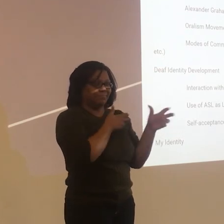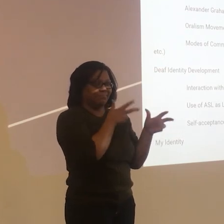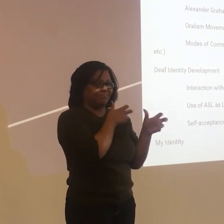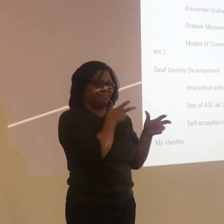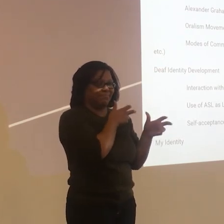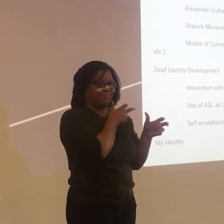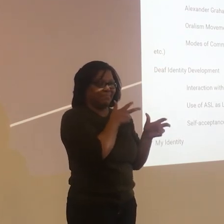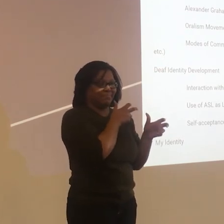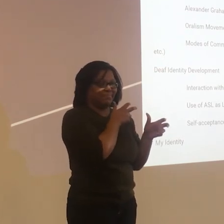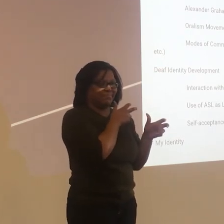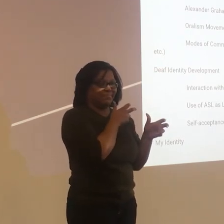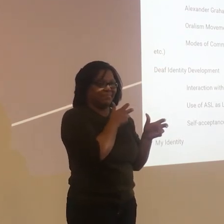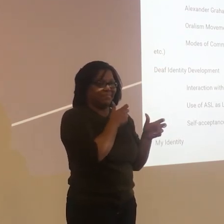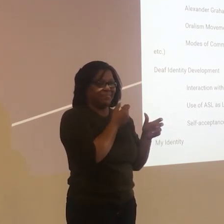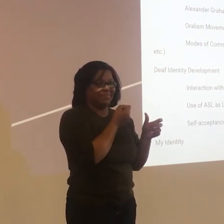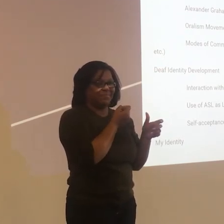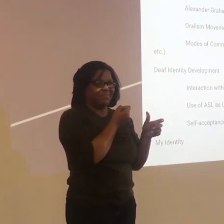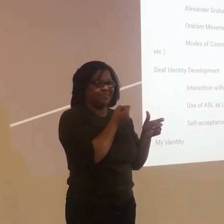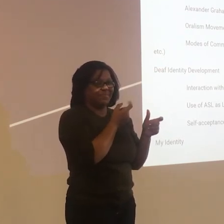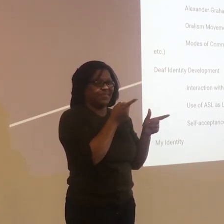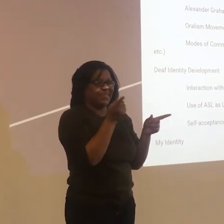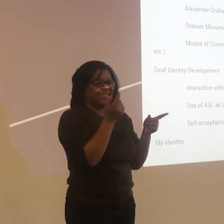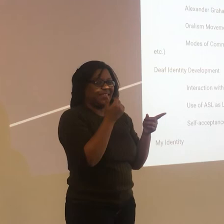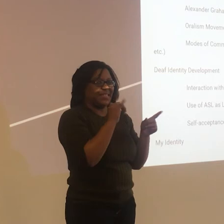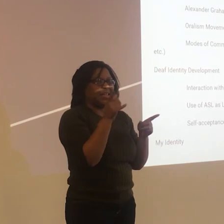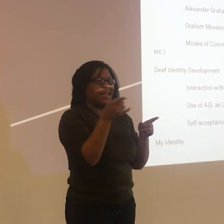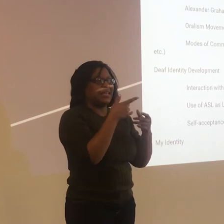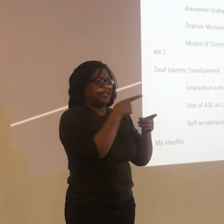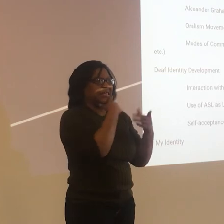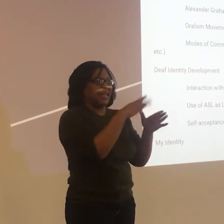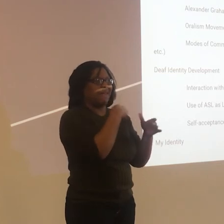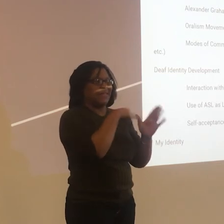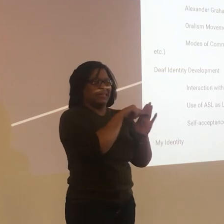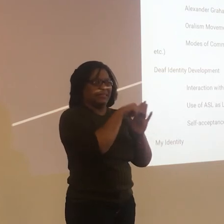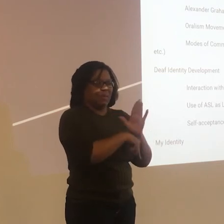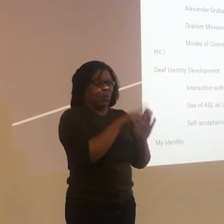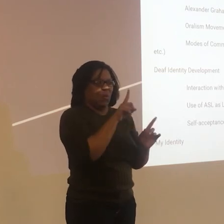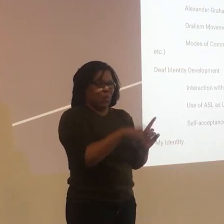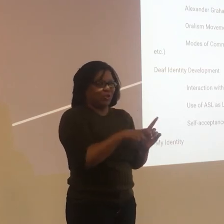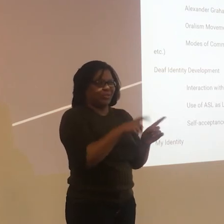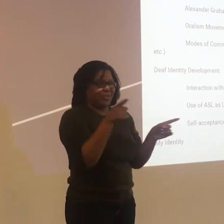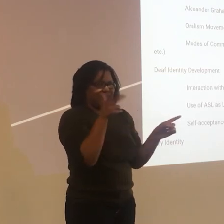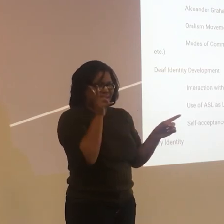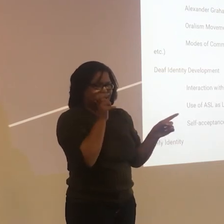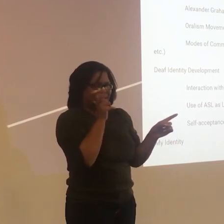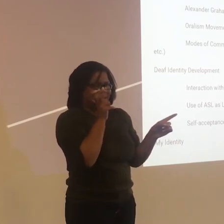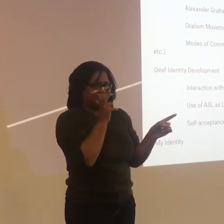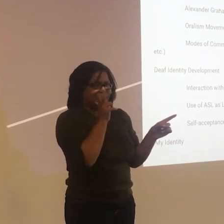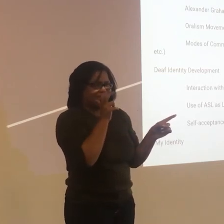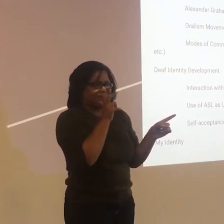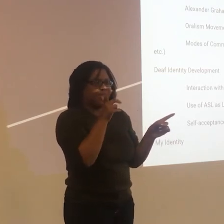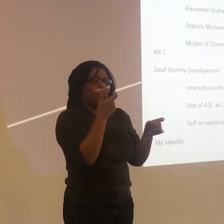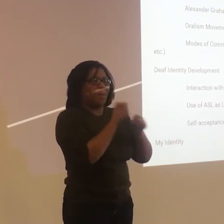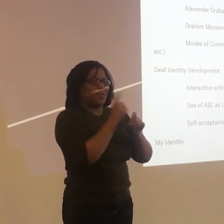or not other, but lining up with disability movements that claim the word disability. Just give me a little while a second.